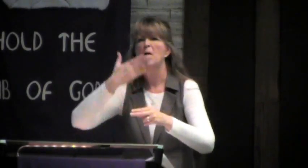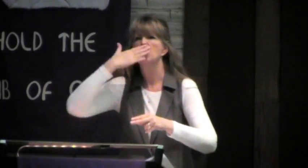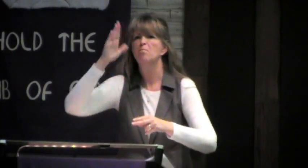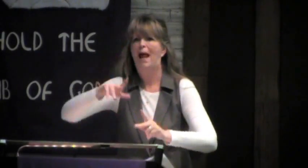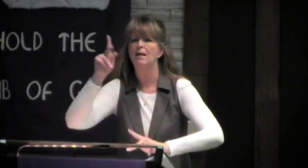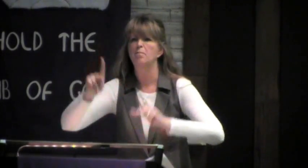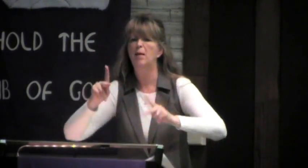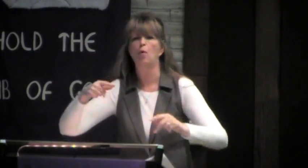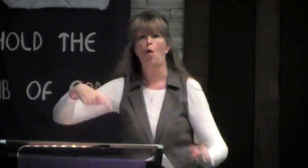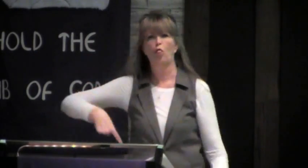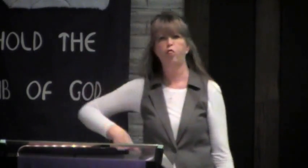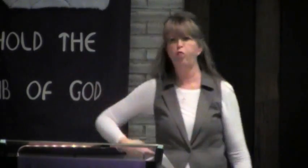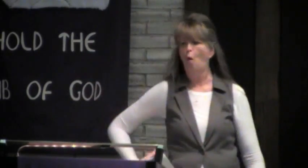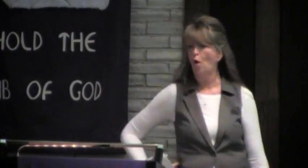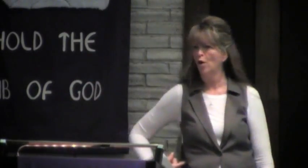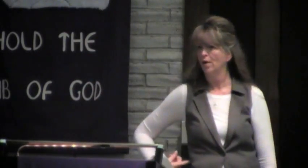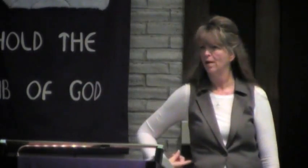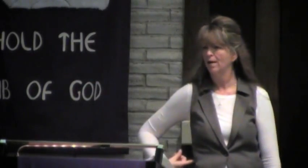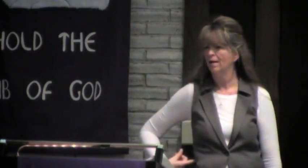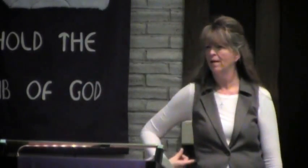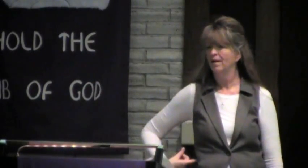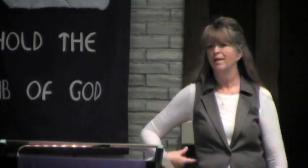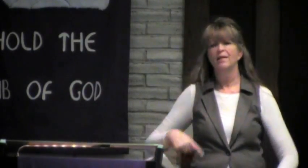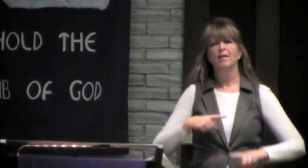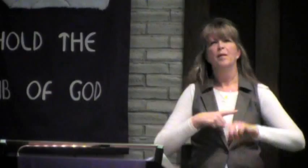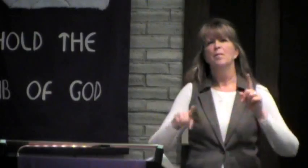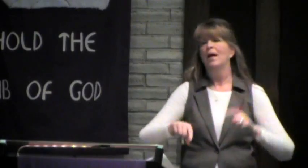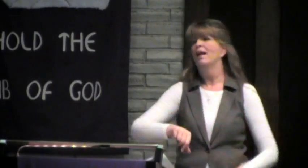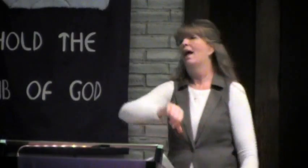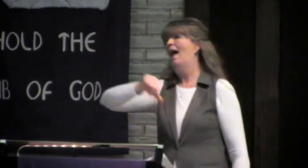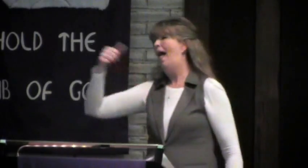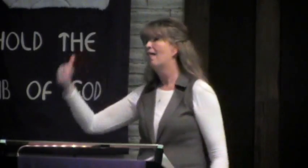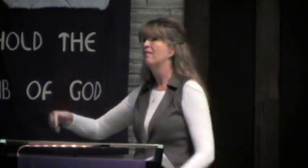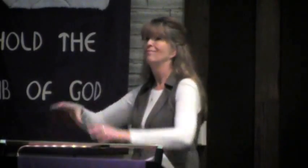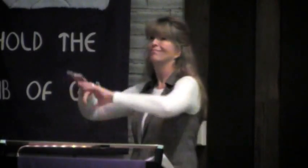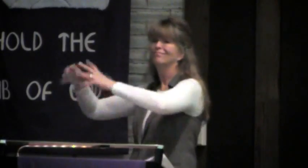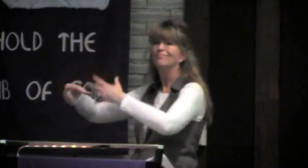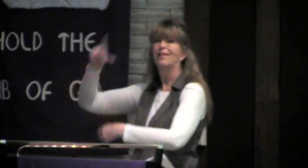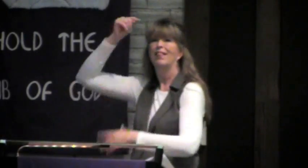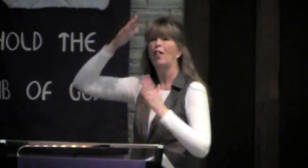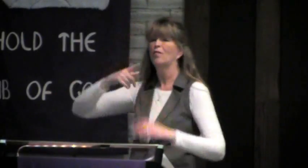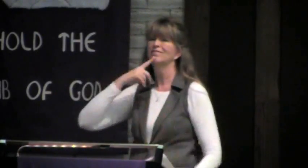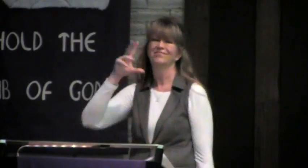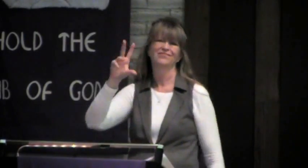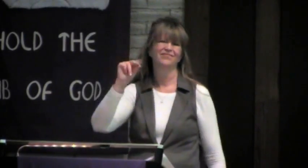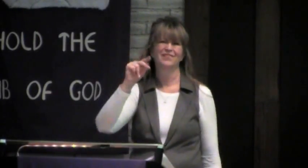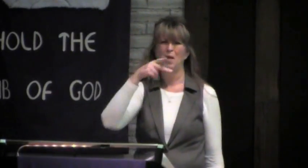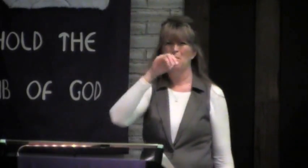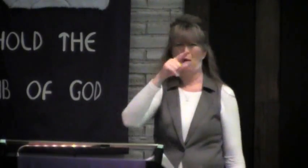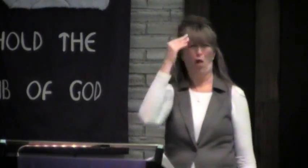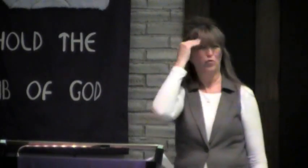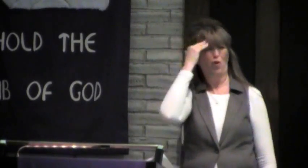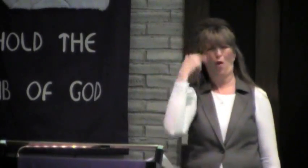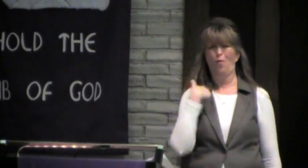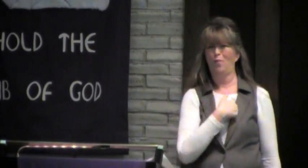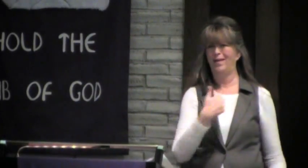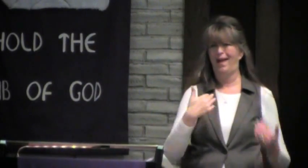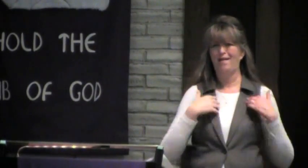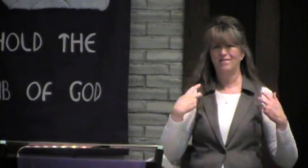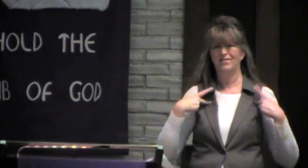there are some books of the Bible that talk about people as thorns of the side. But other groups of theorists say, no, that Paul